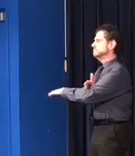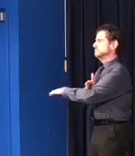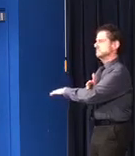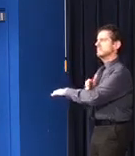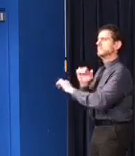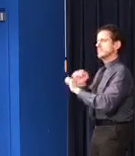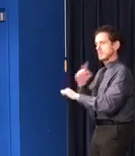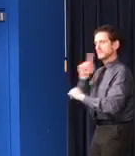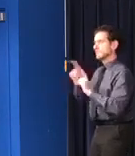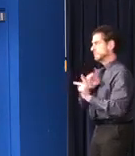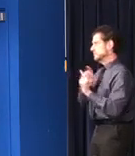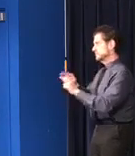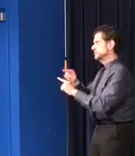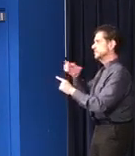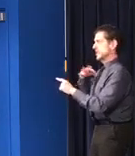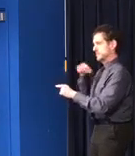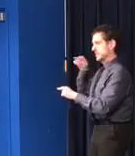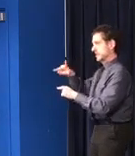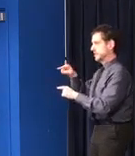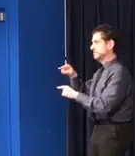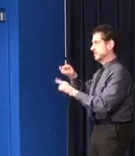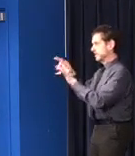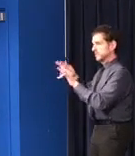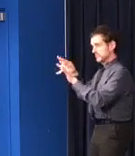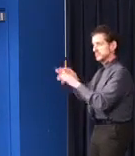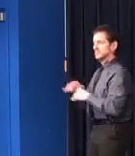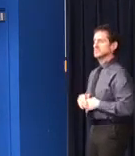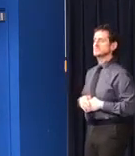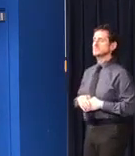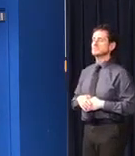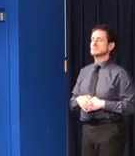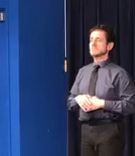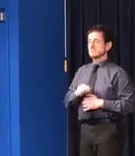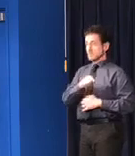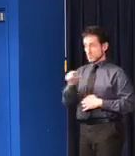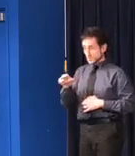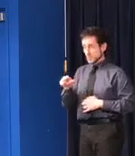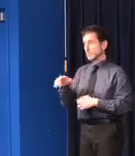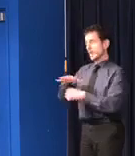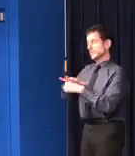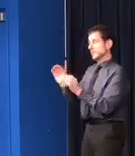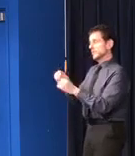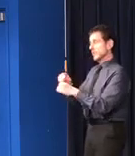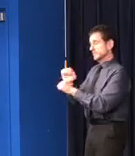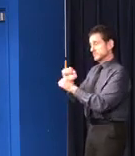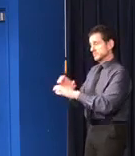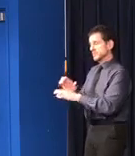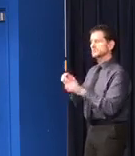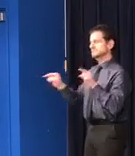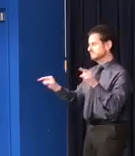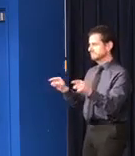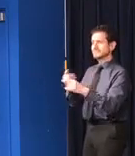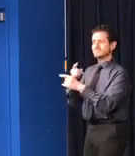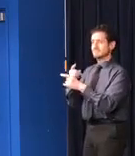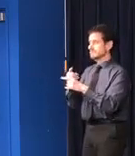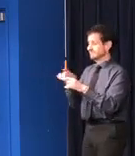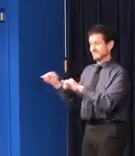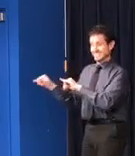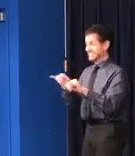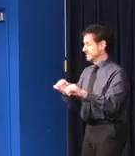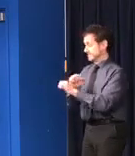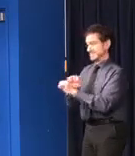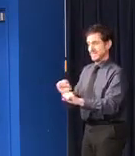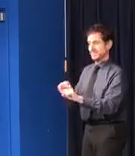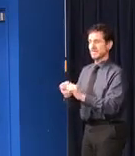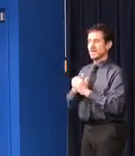Please help us keep you and our local office caseworkers safe by staying home. In